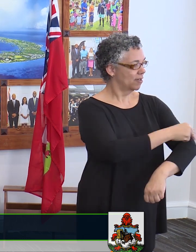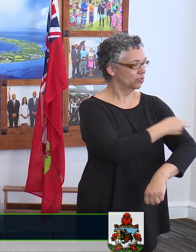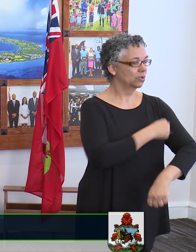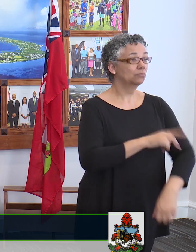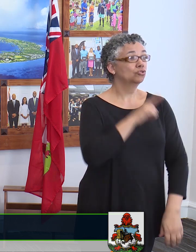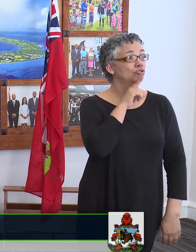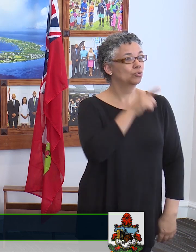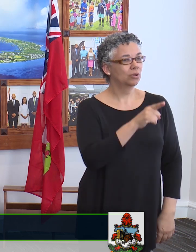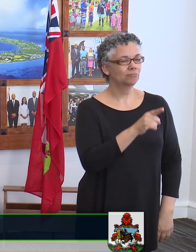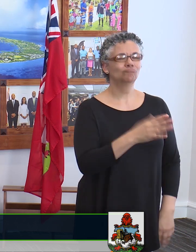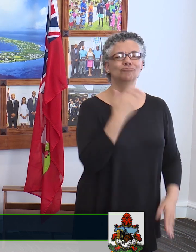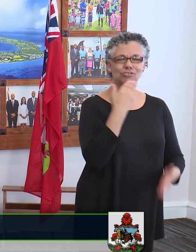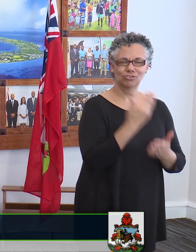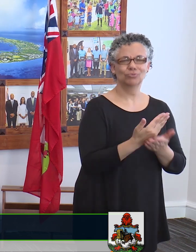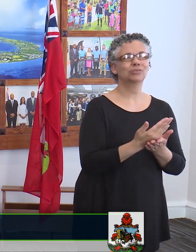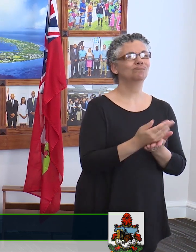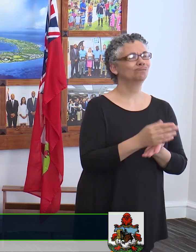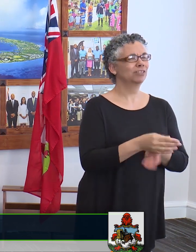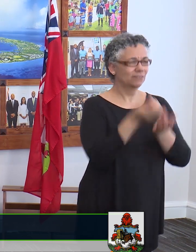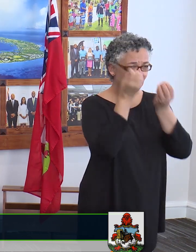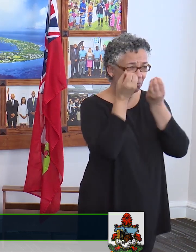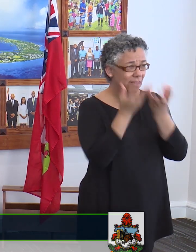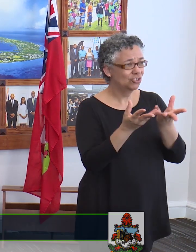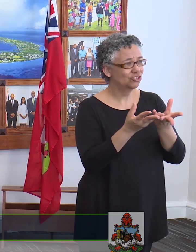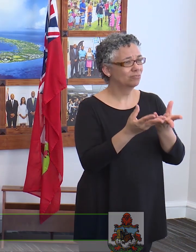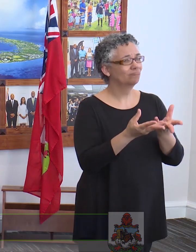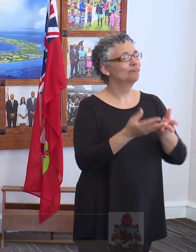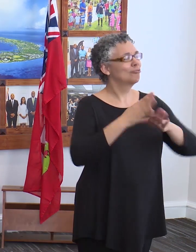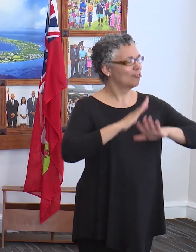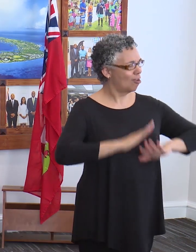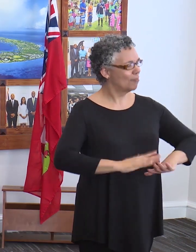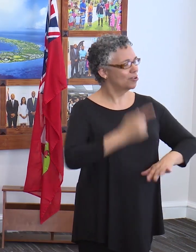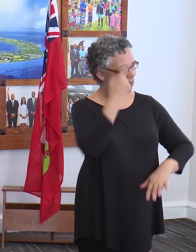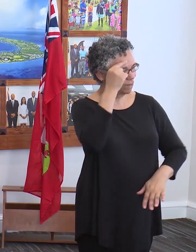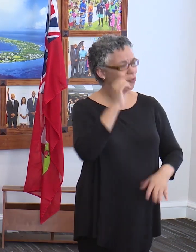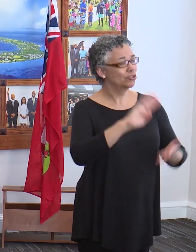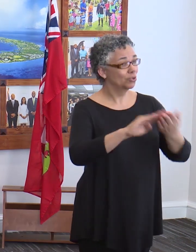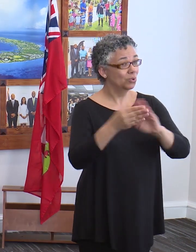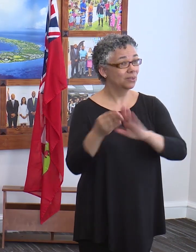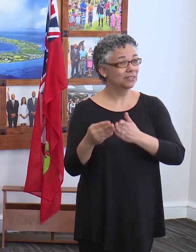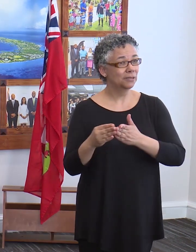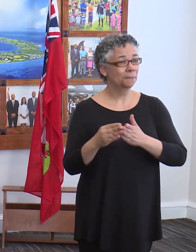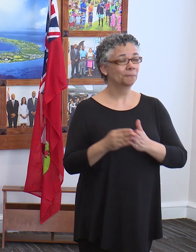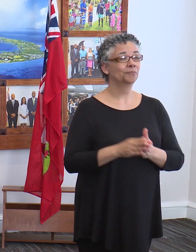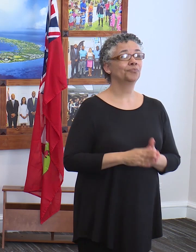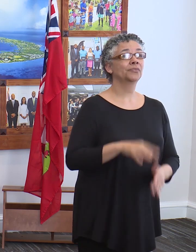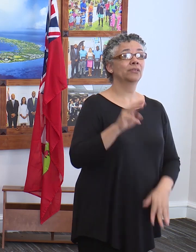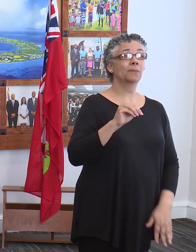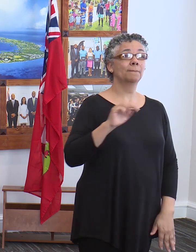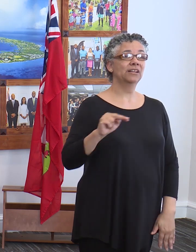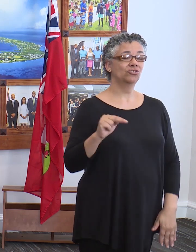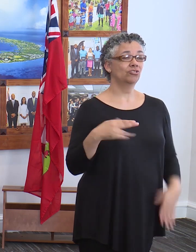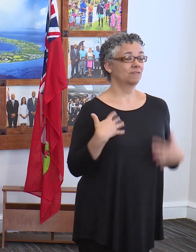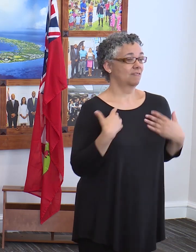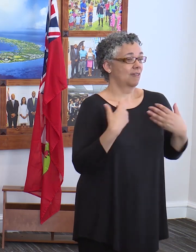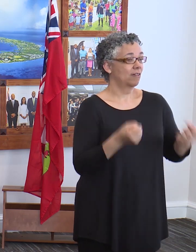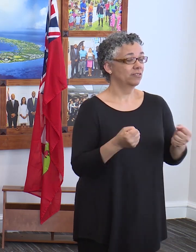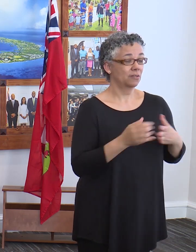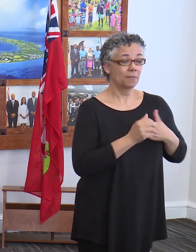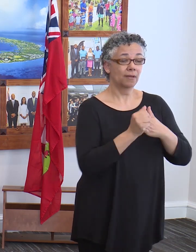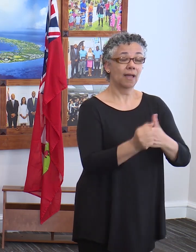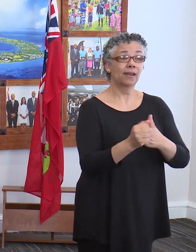relieving news for the community. The Ministry of Health is currently being guided by Public Health England